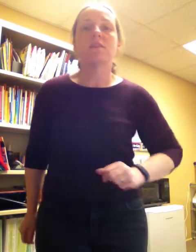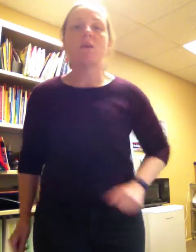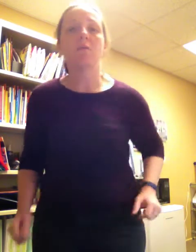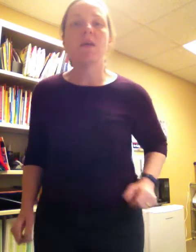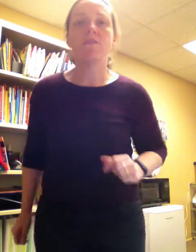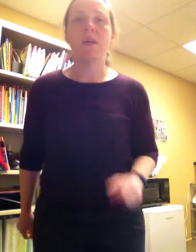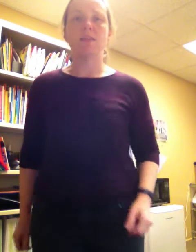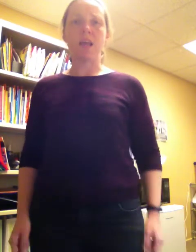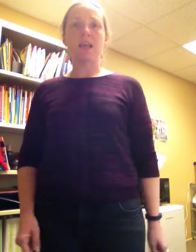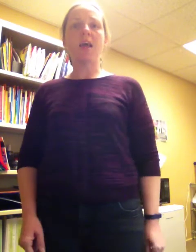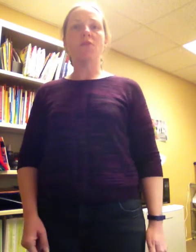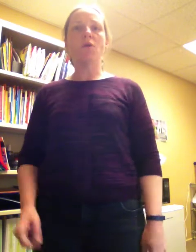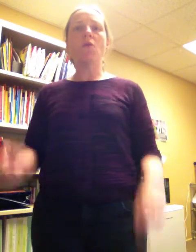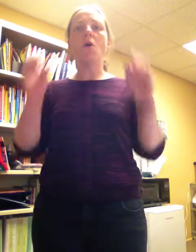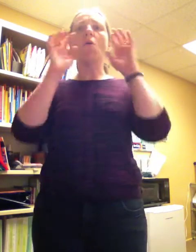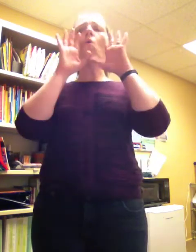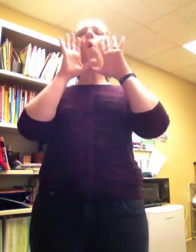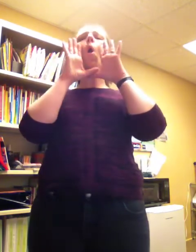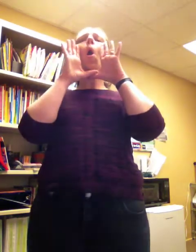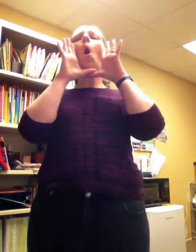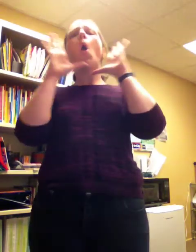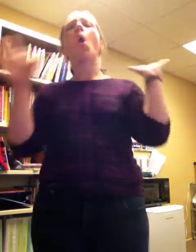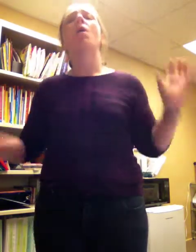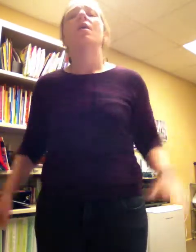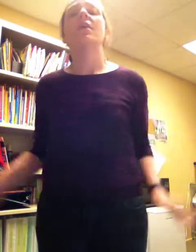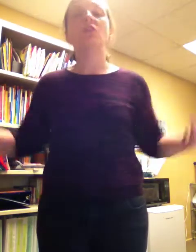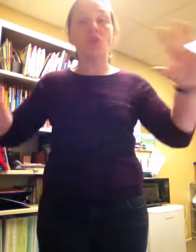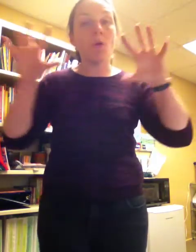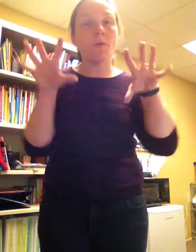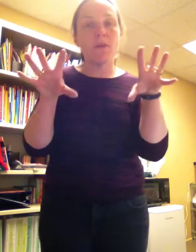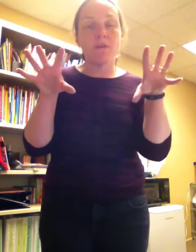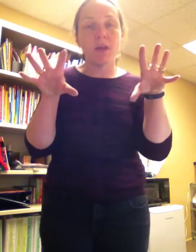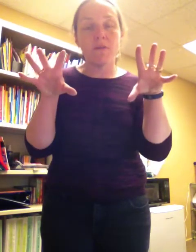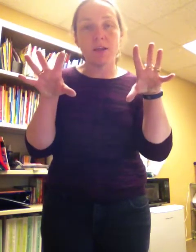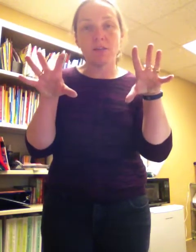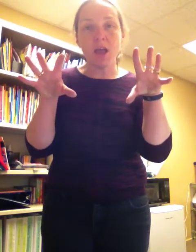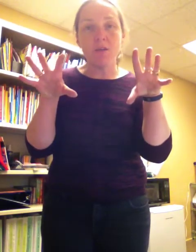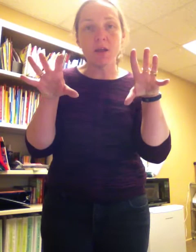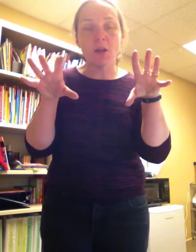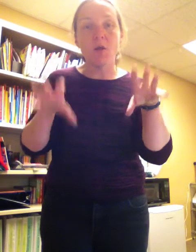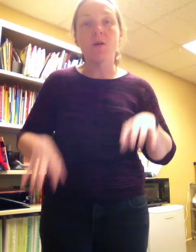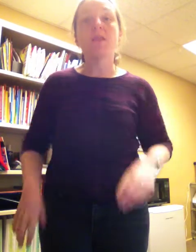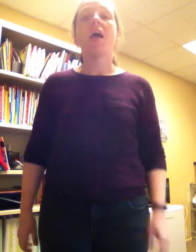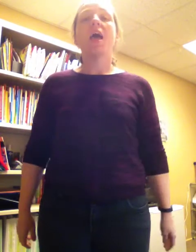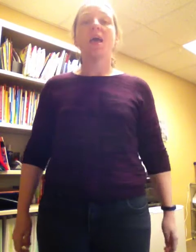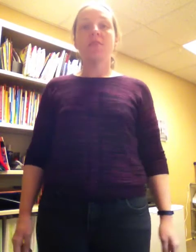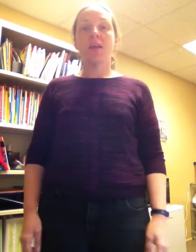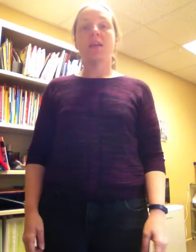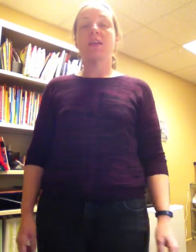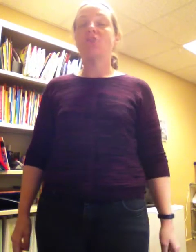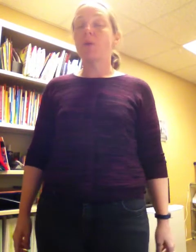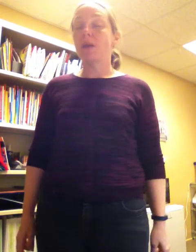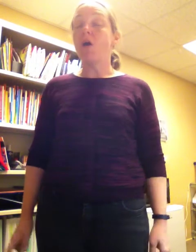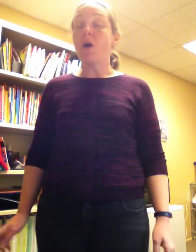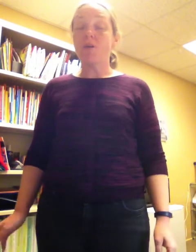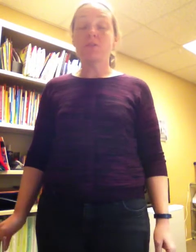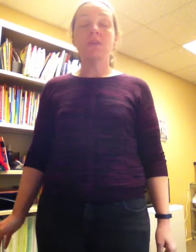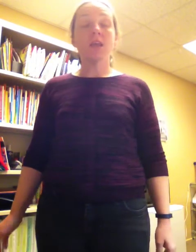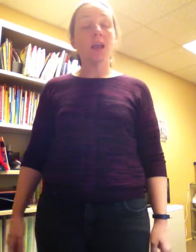stomped their feet, they gave a roar, they showed their very scary claws, and then each went off to get